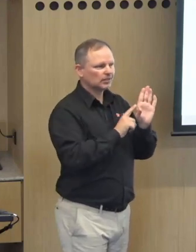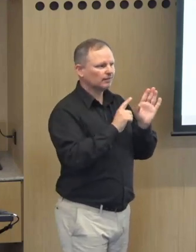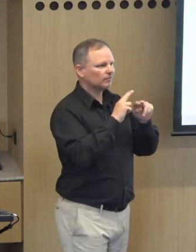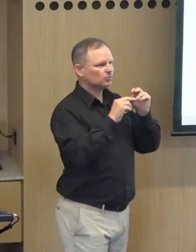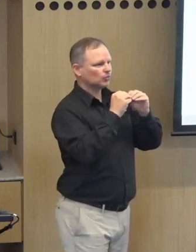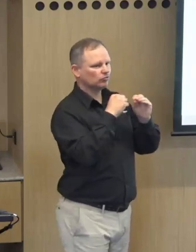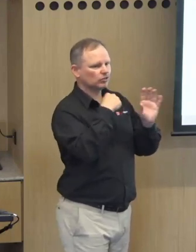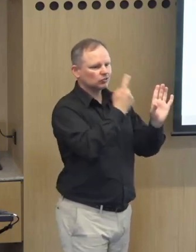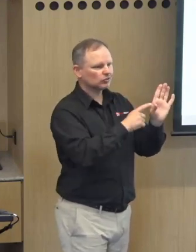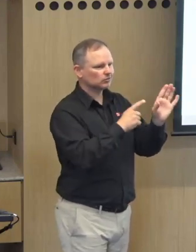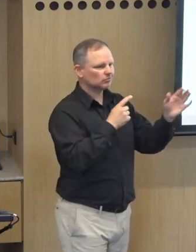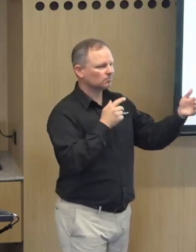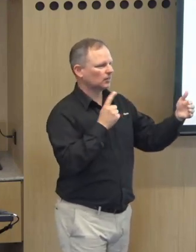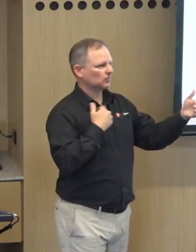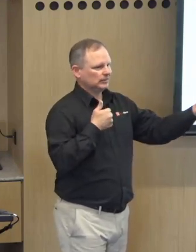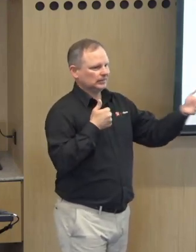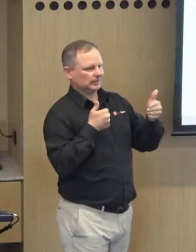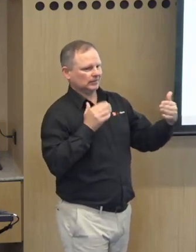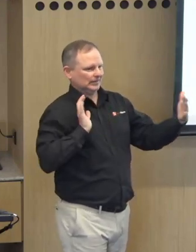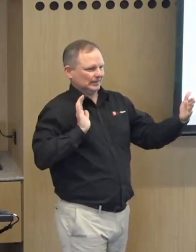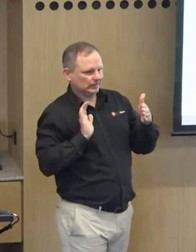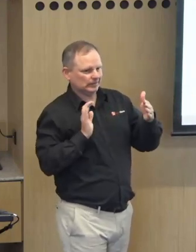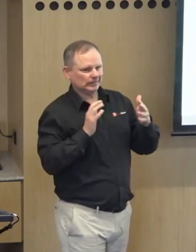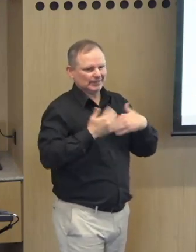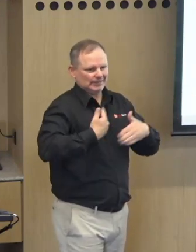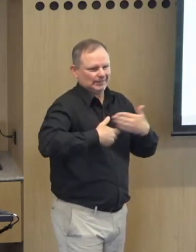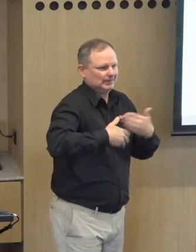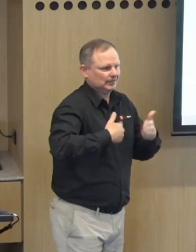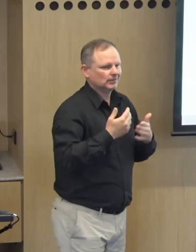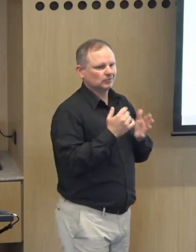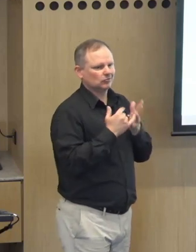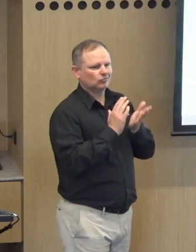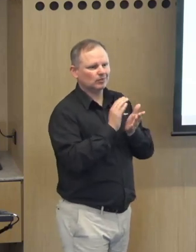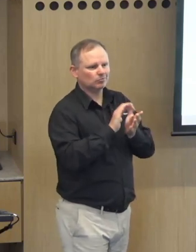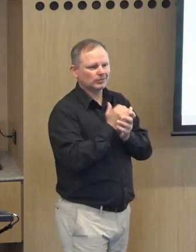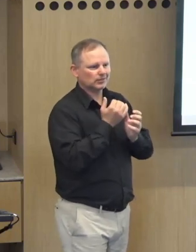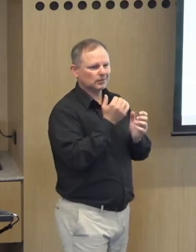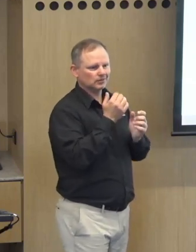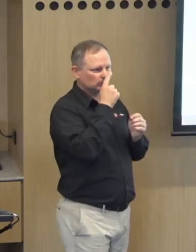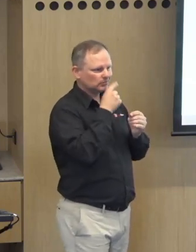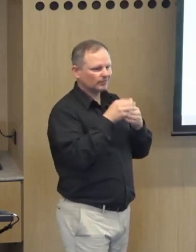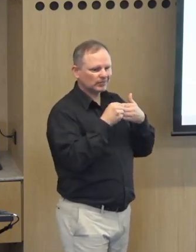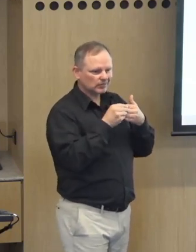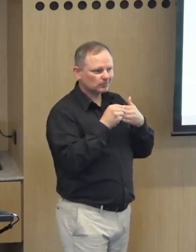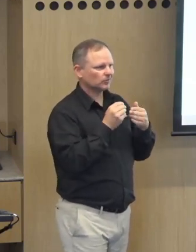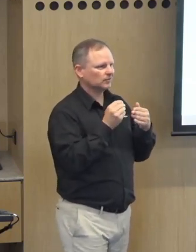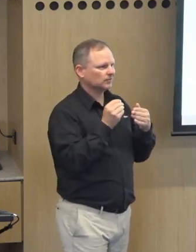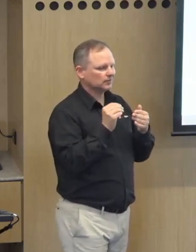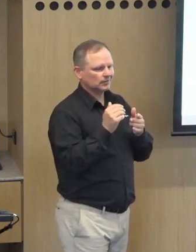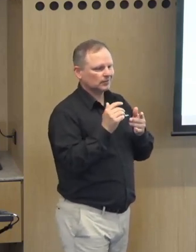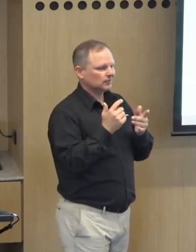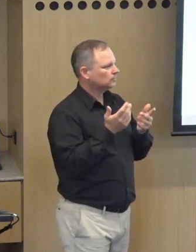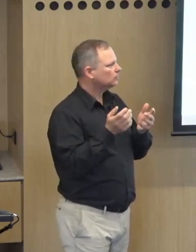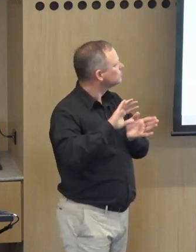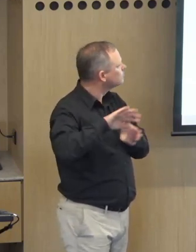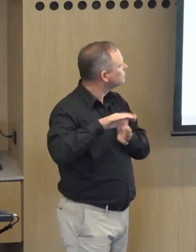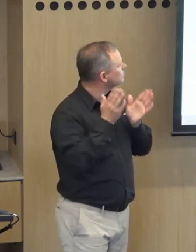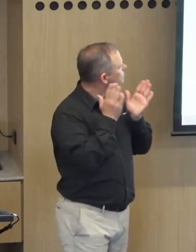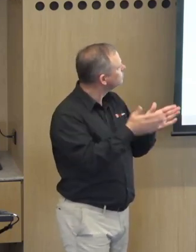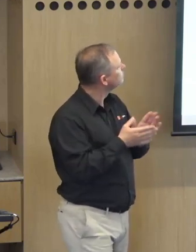that's been from february it's almost a year so february next year but we've been working terribly hard people have been very flexible and they've